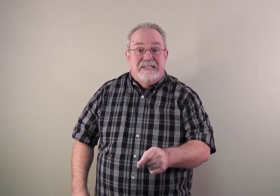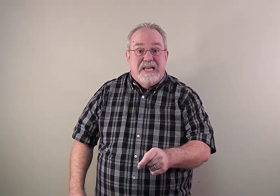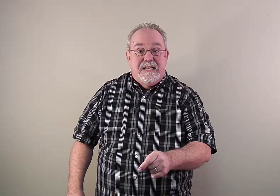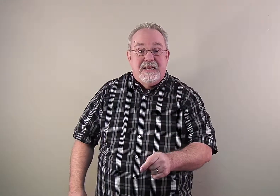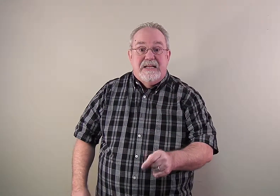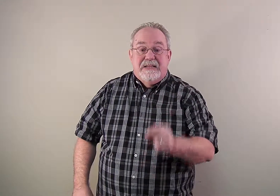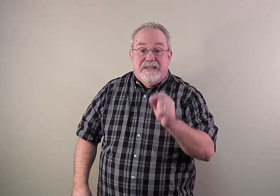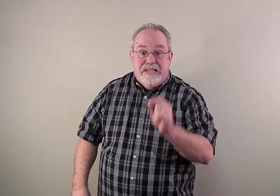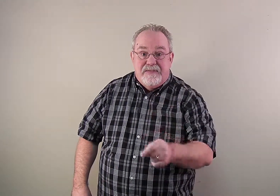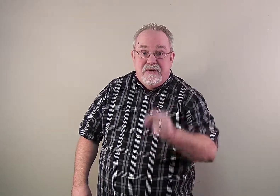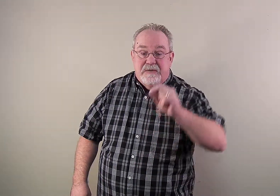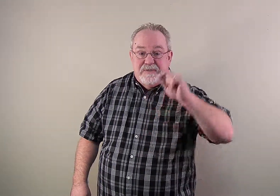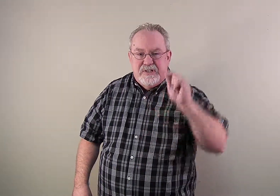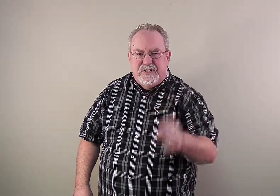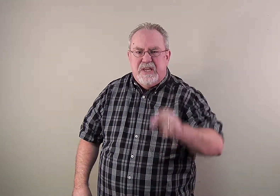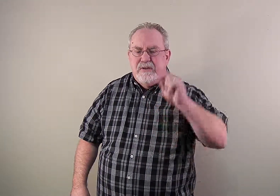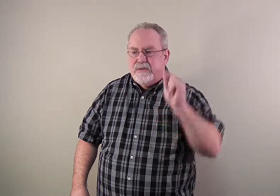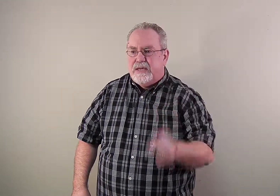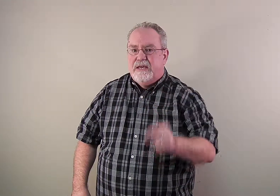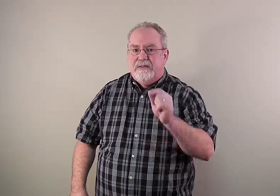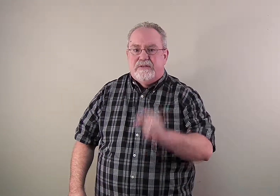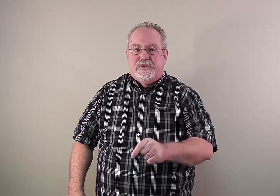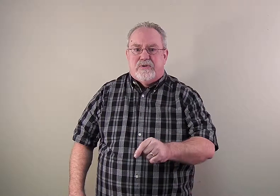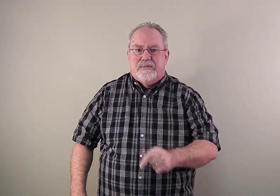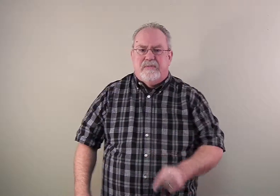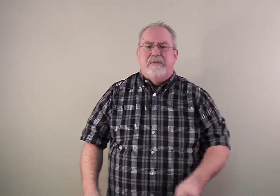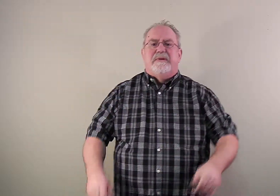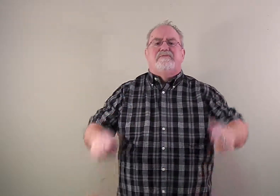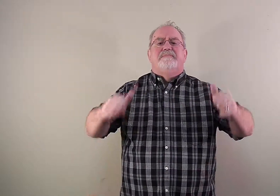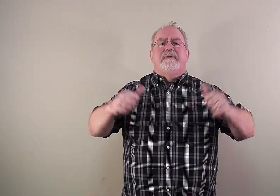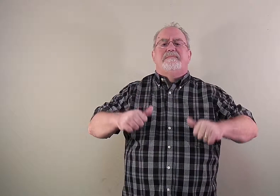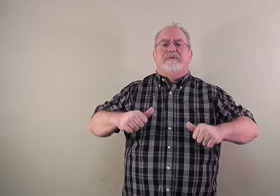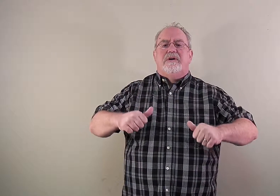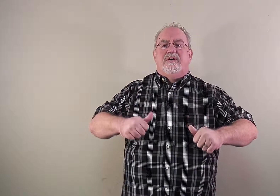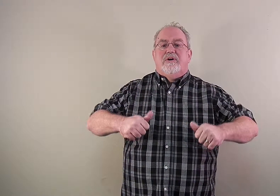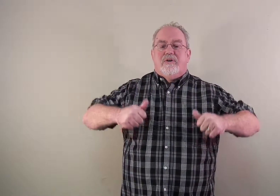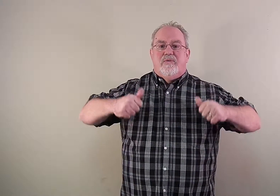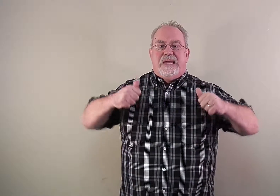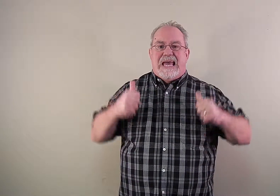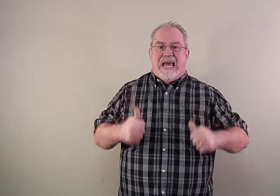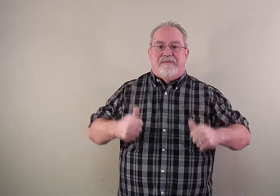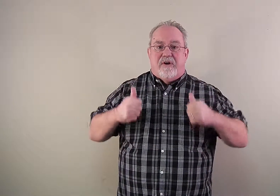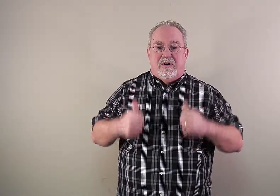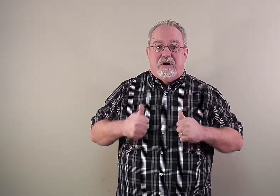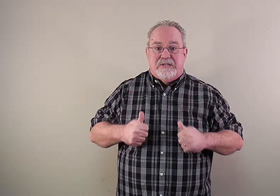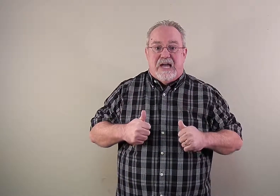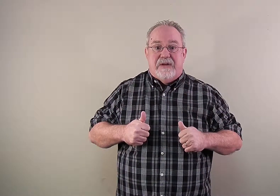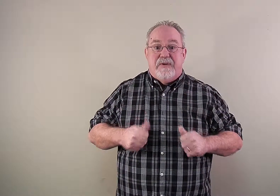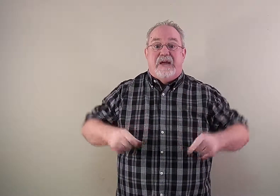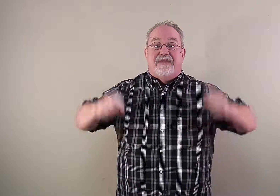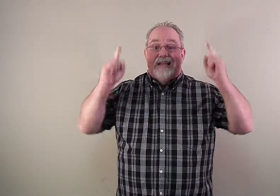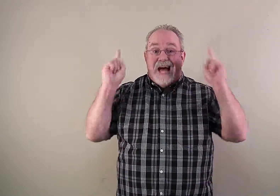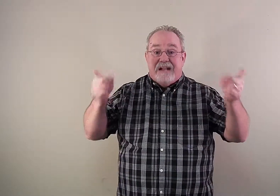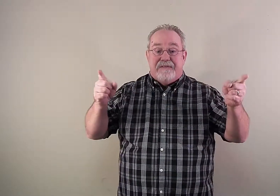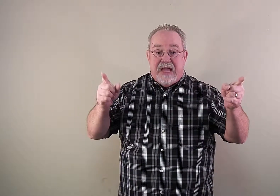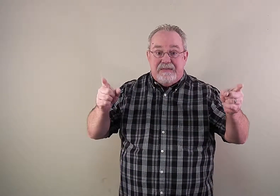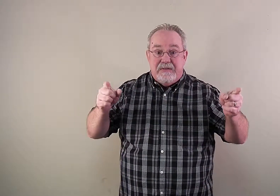.10, the devil comes to steal, kill and destroy. But we must remember who we have on our side. We have the God of heaven